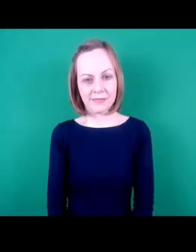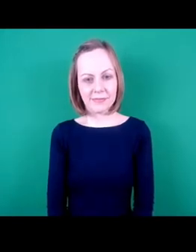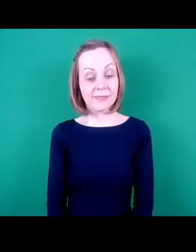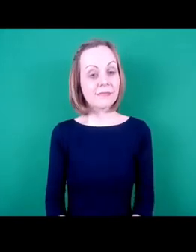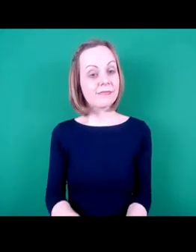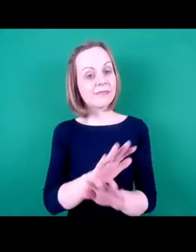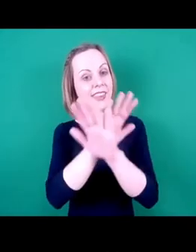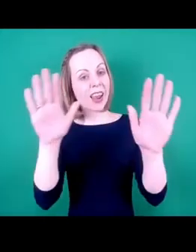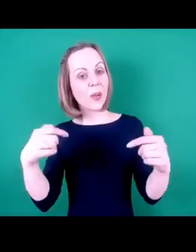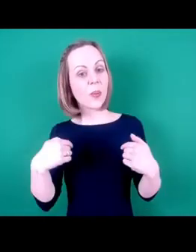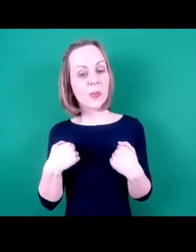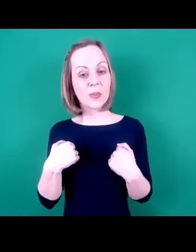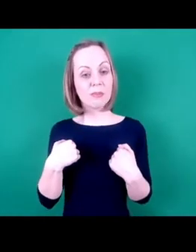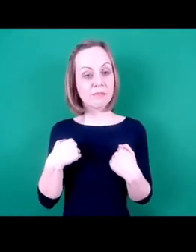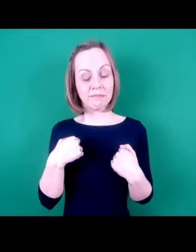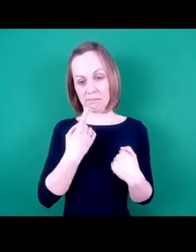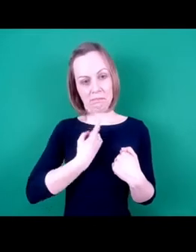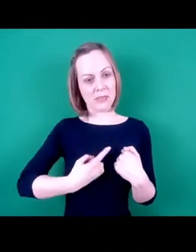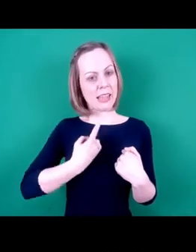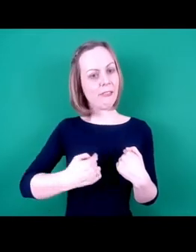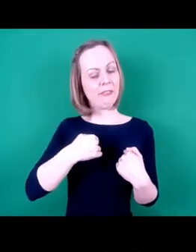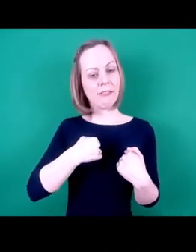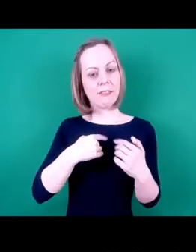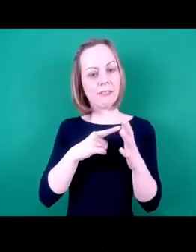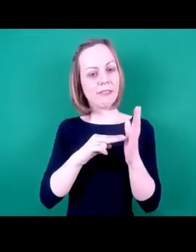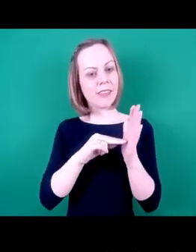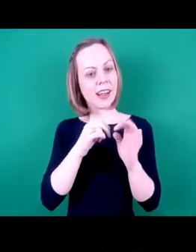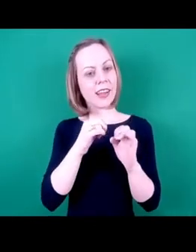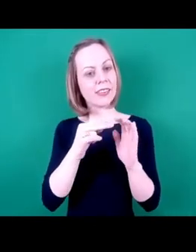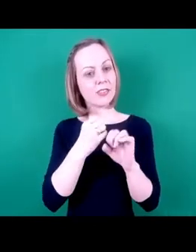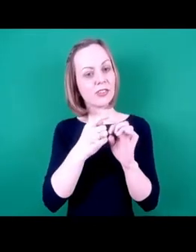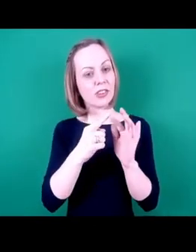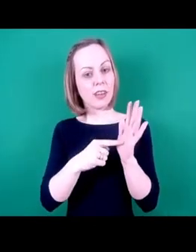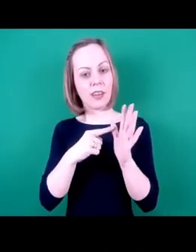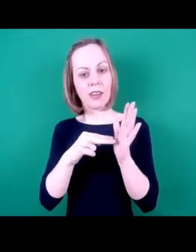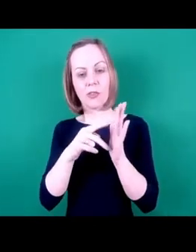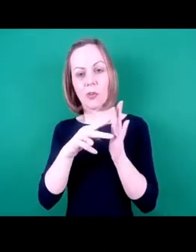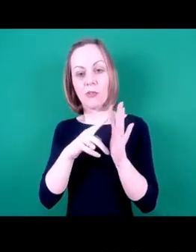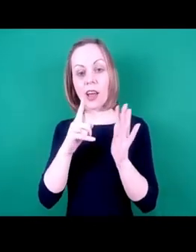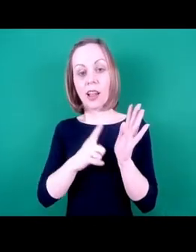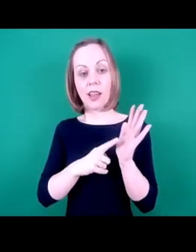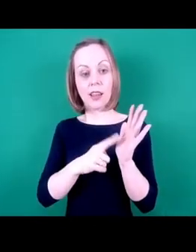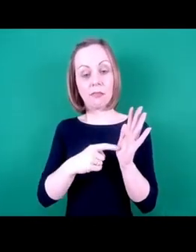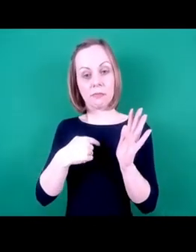Hello, just want to introduce myself. My name is Angela Novell. I am the chief executive